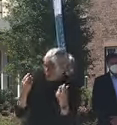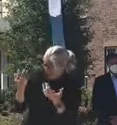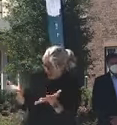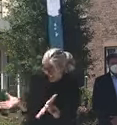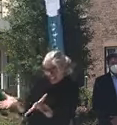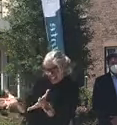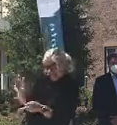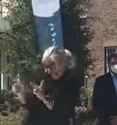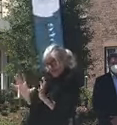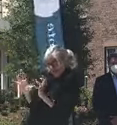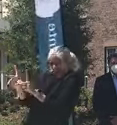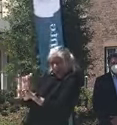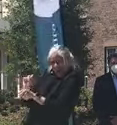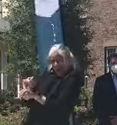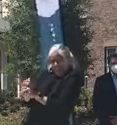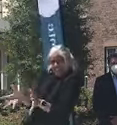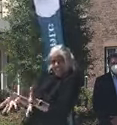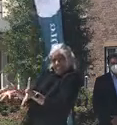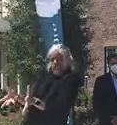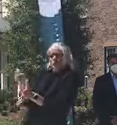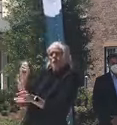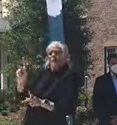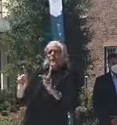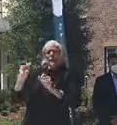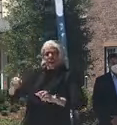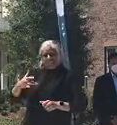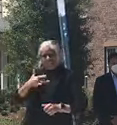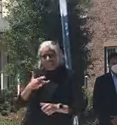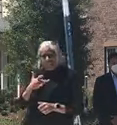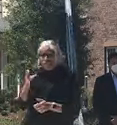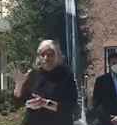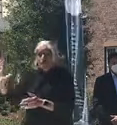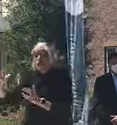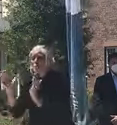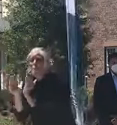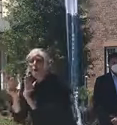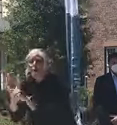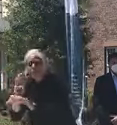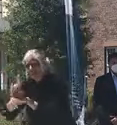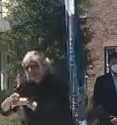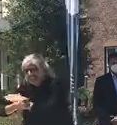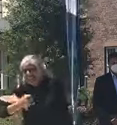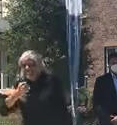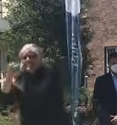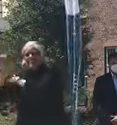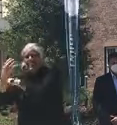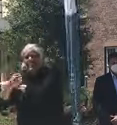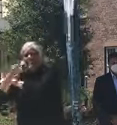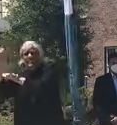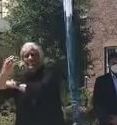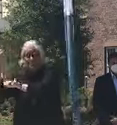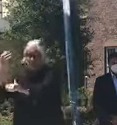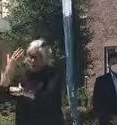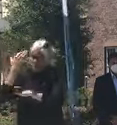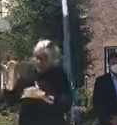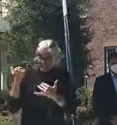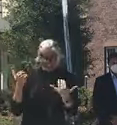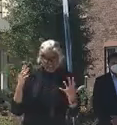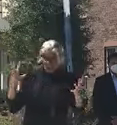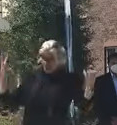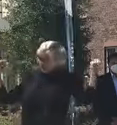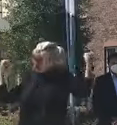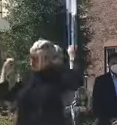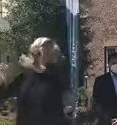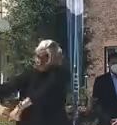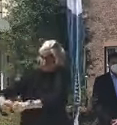to work, so that people are able to do their small businesses like they used to. Because the effect of having a protracted downturn